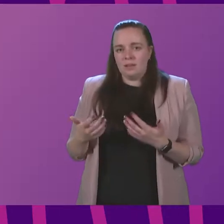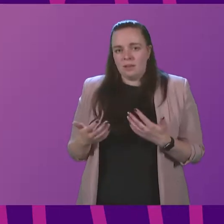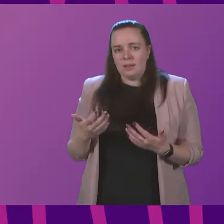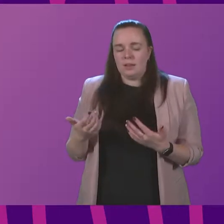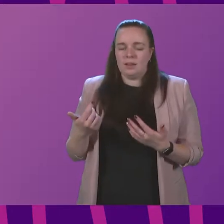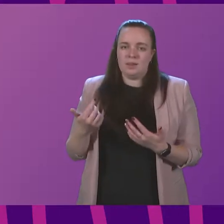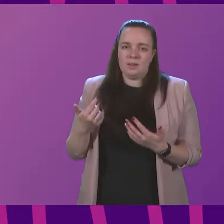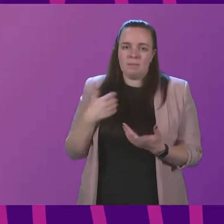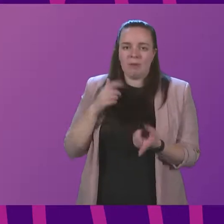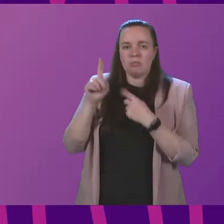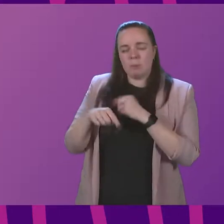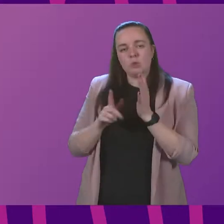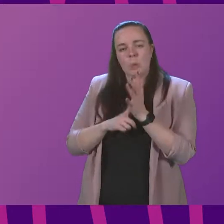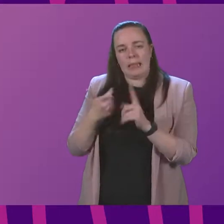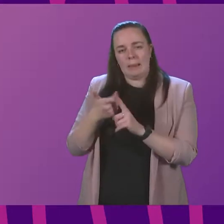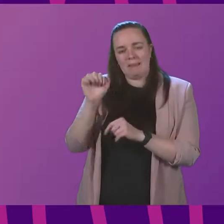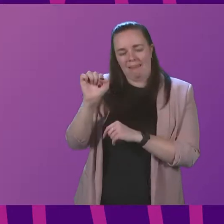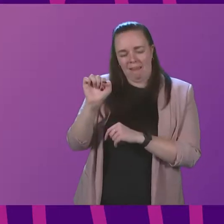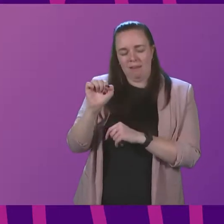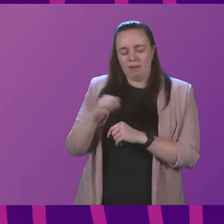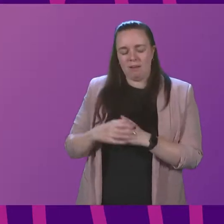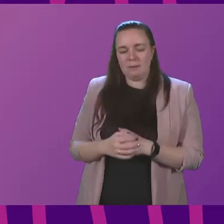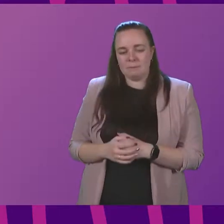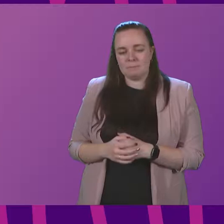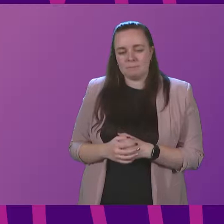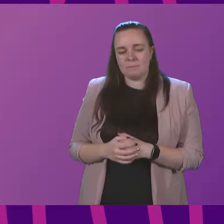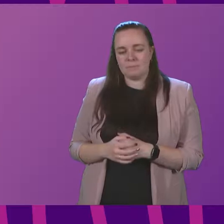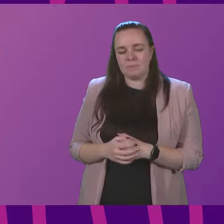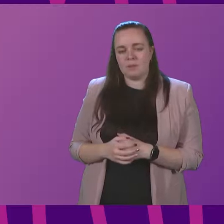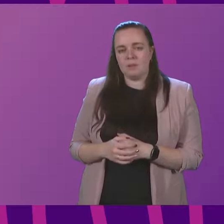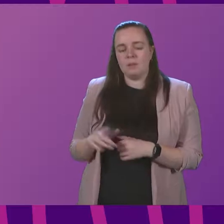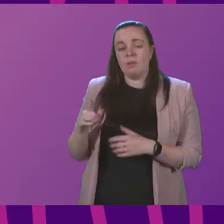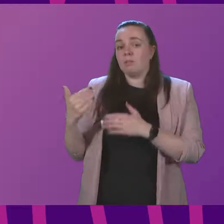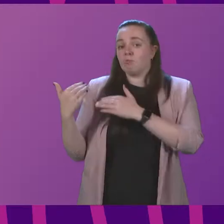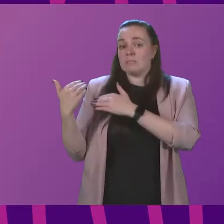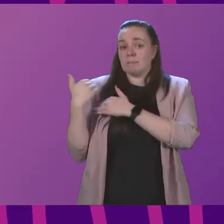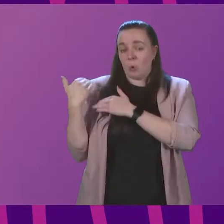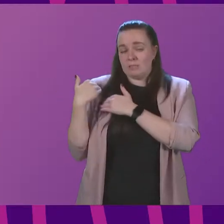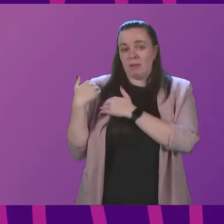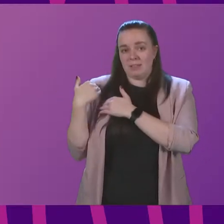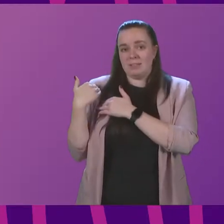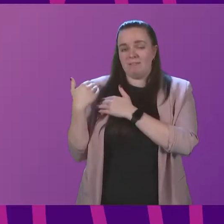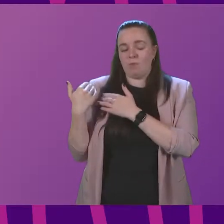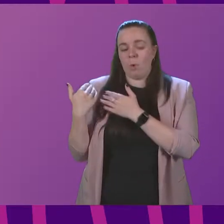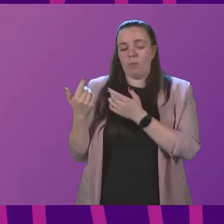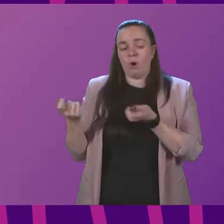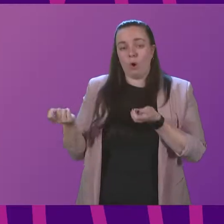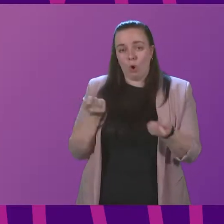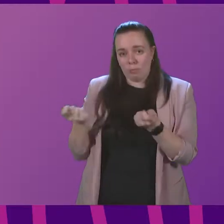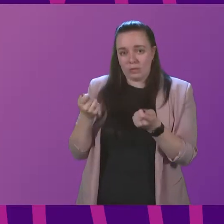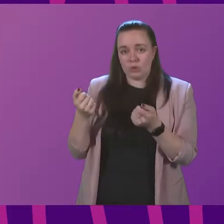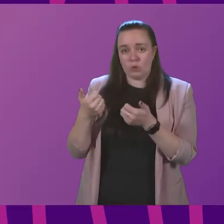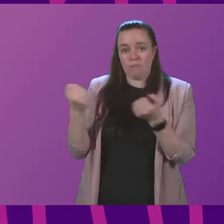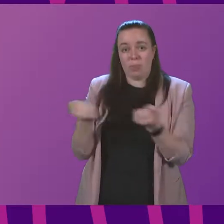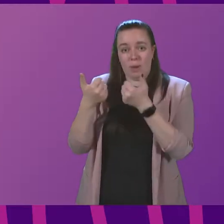to Liam Kerr whereby the responsibility for the running of for the operations of the power